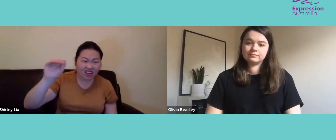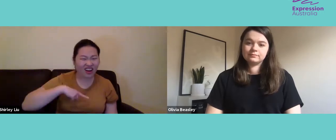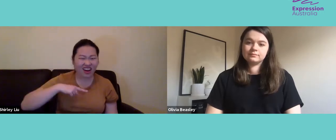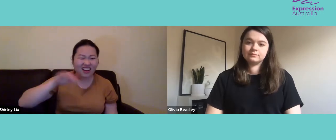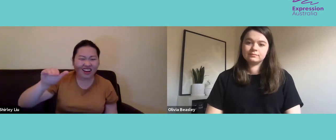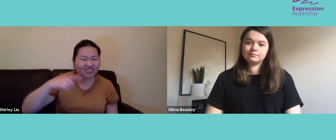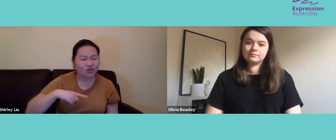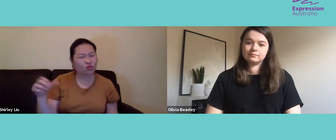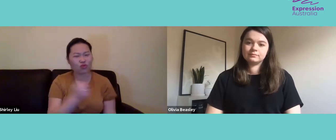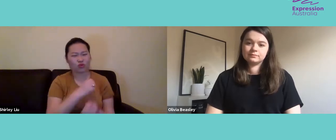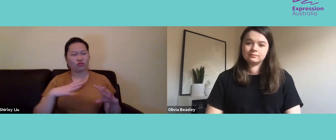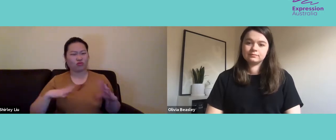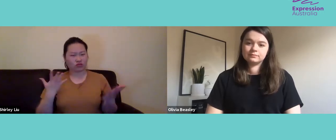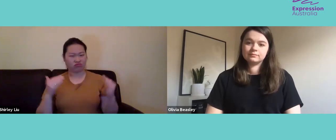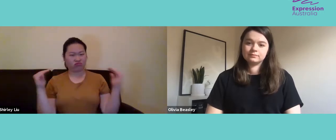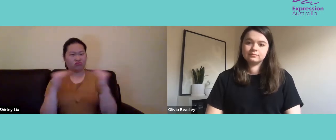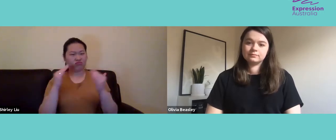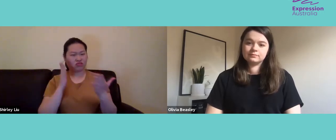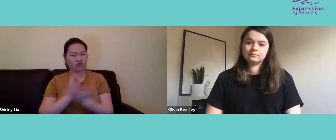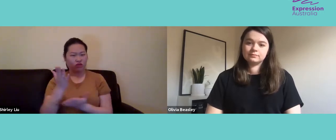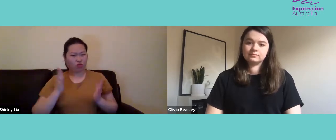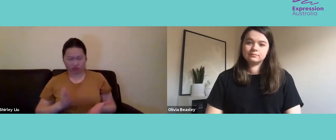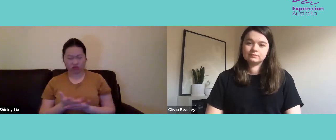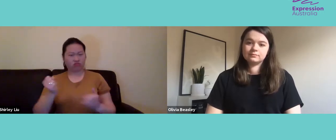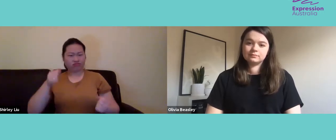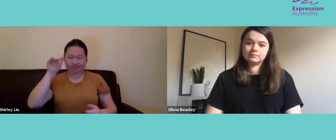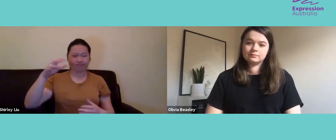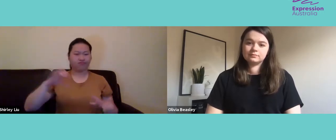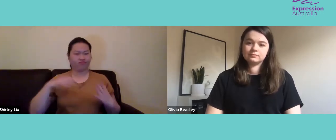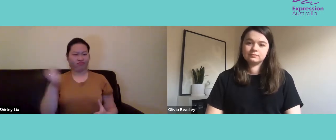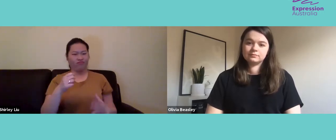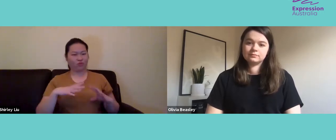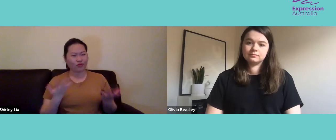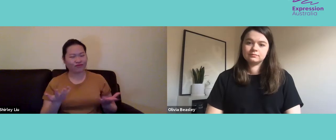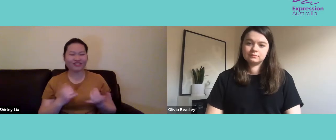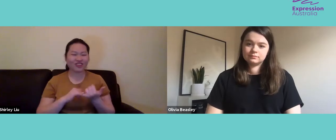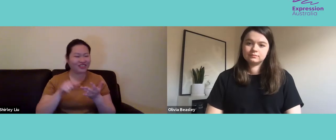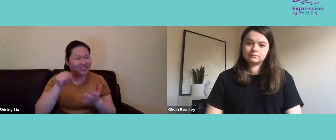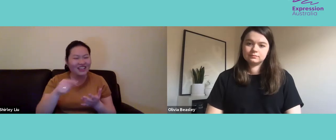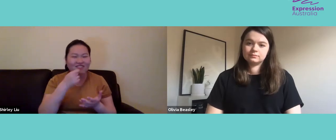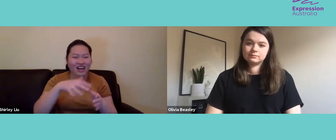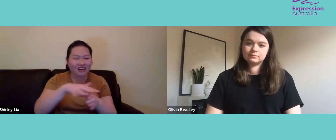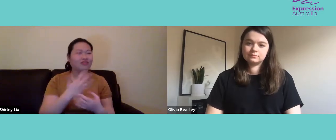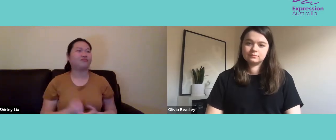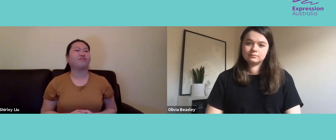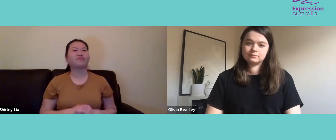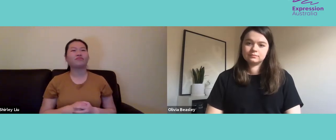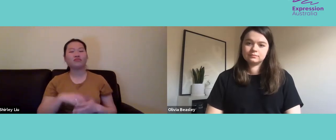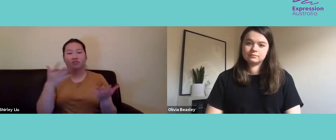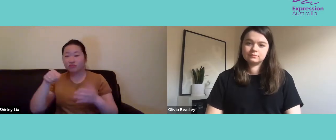weaker. So what we see is that certain parts of accessibility in